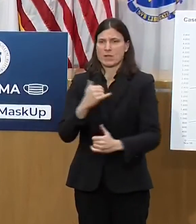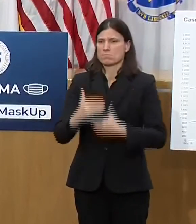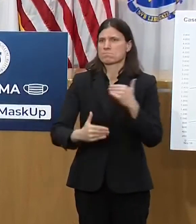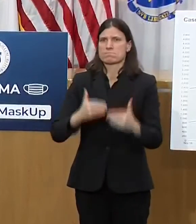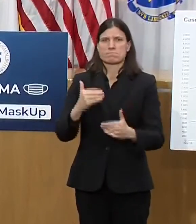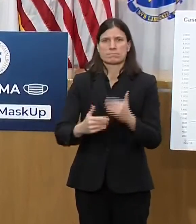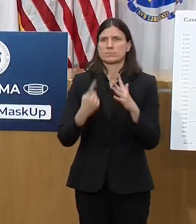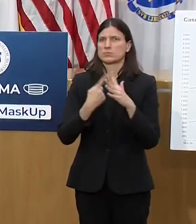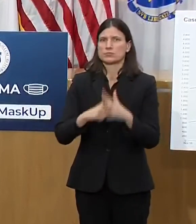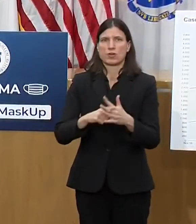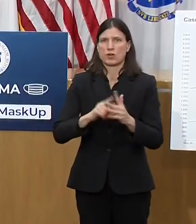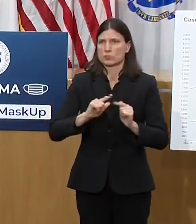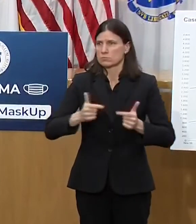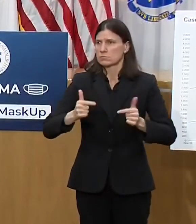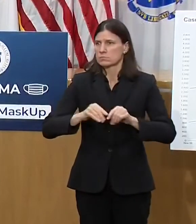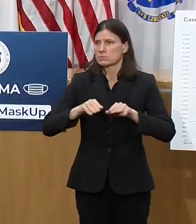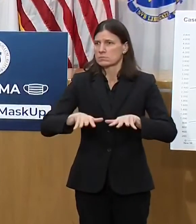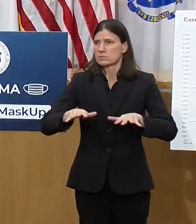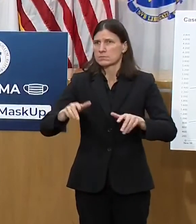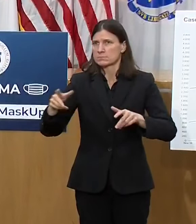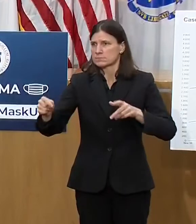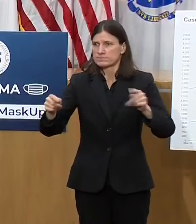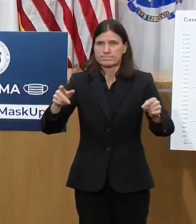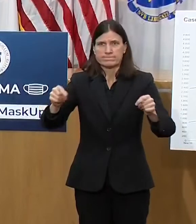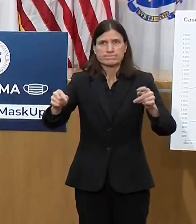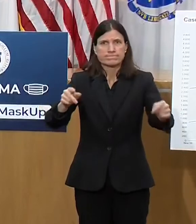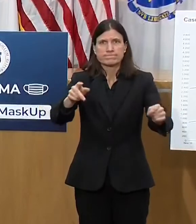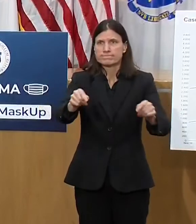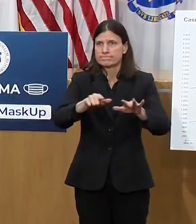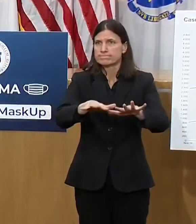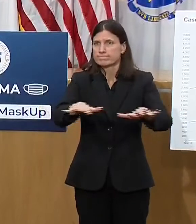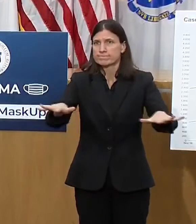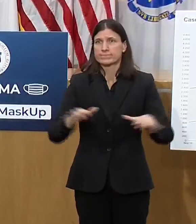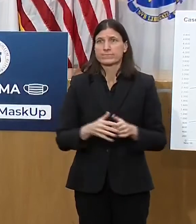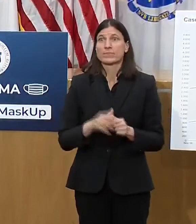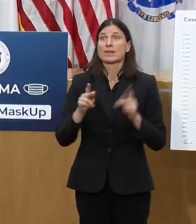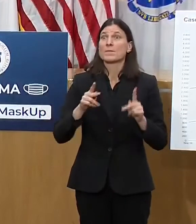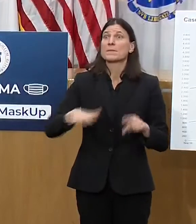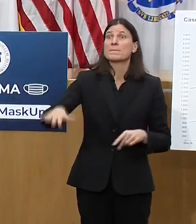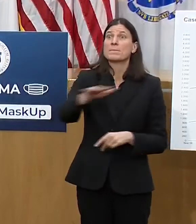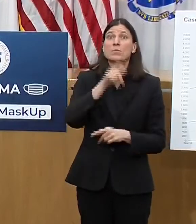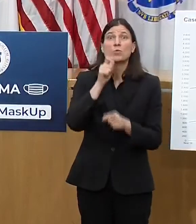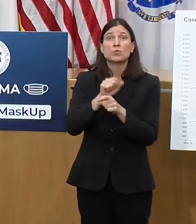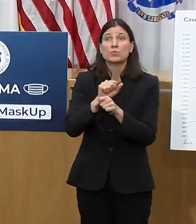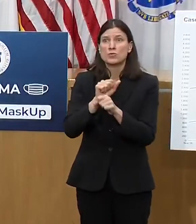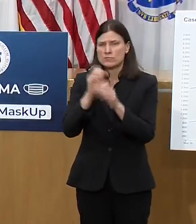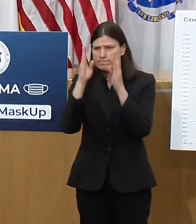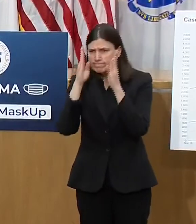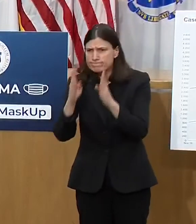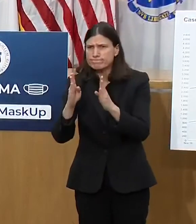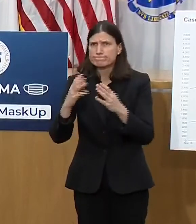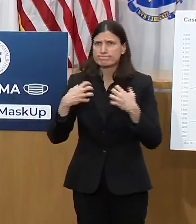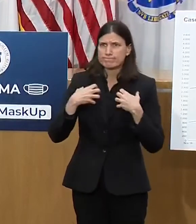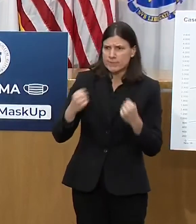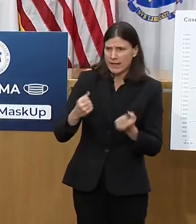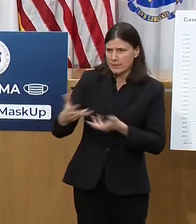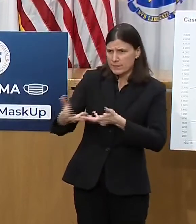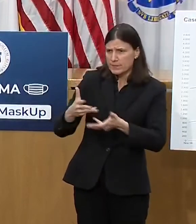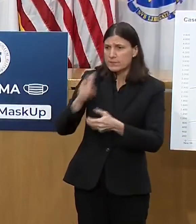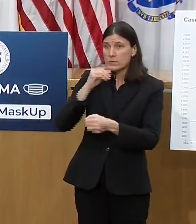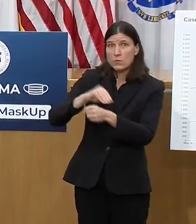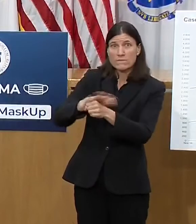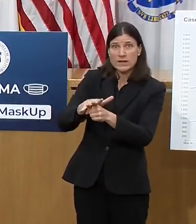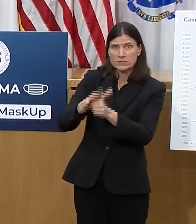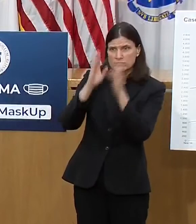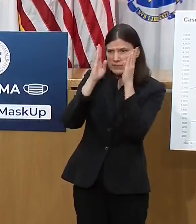Clinical and non-clinical health care workers providing direct and COVID-facing care are getting vaccinated first so we can protect our